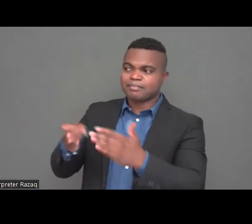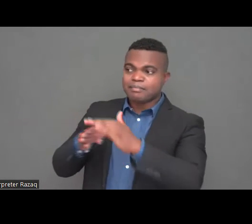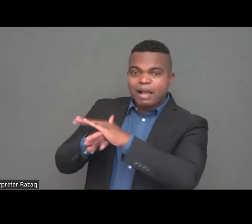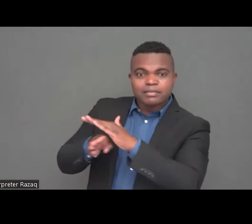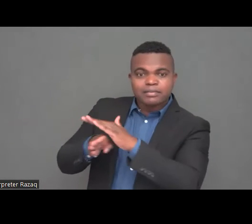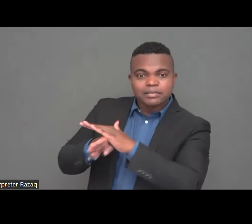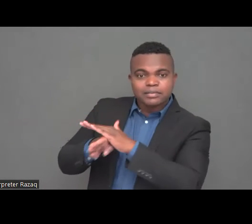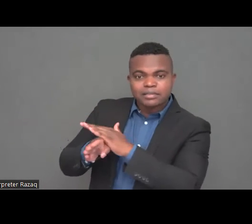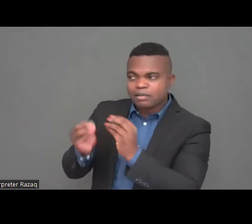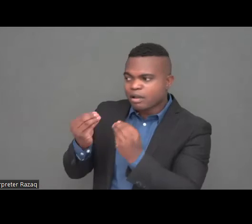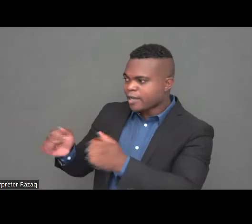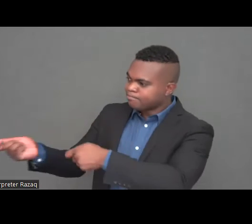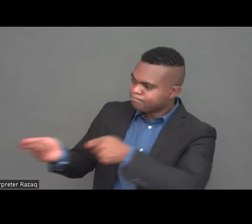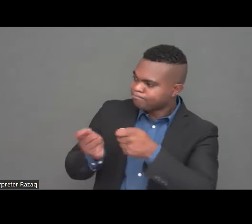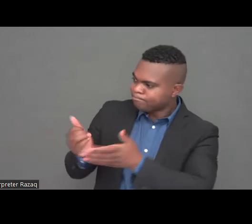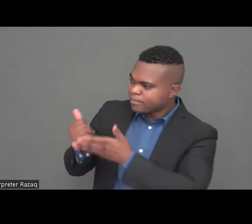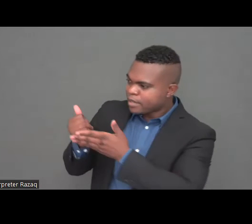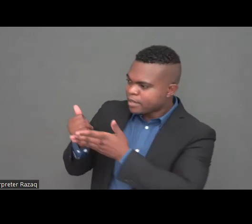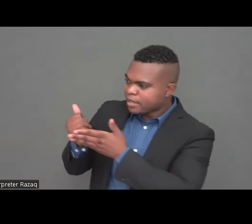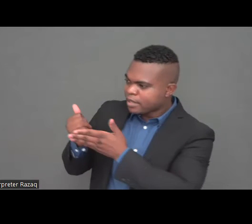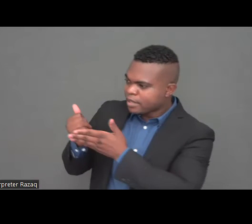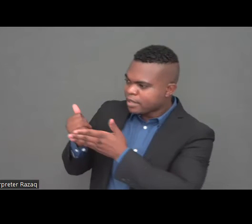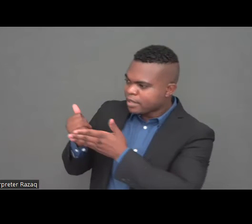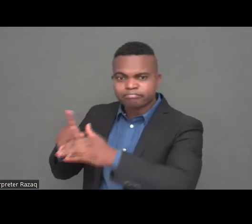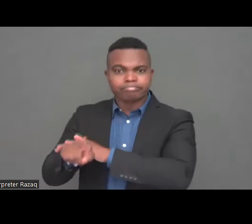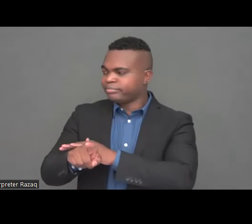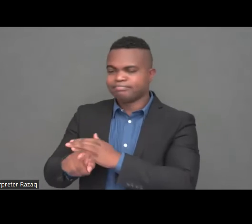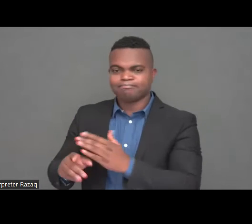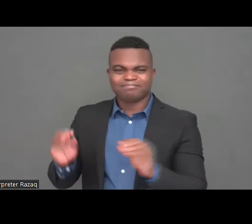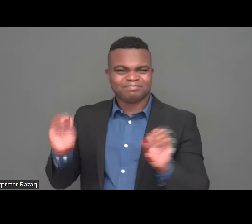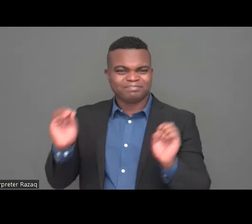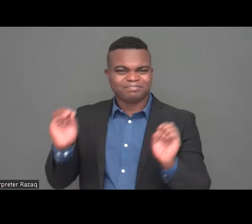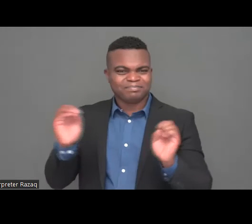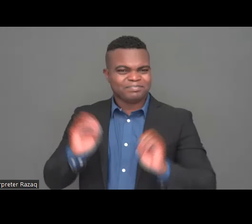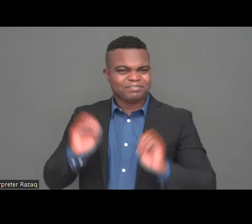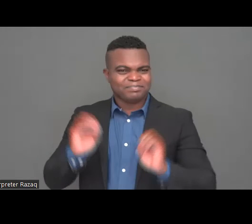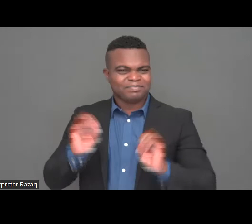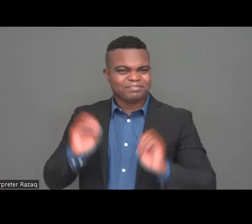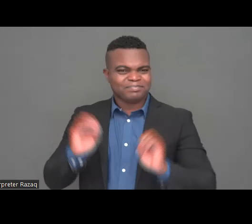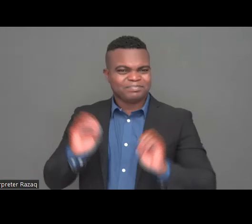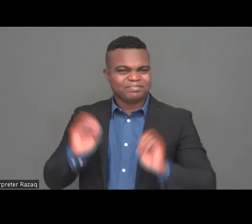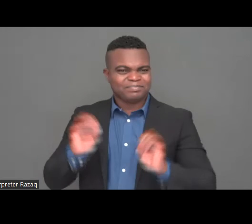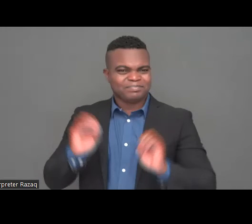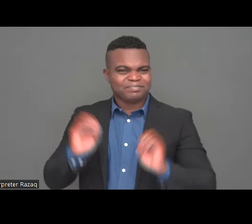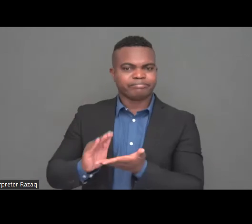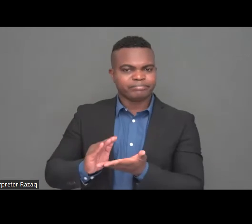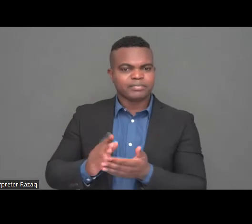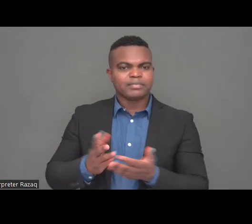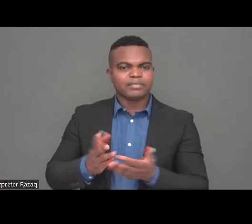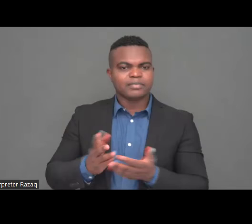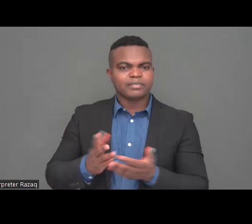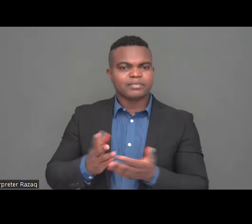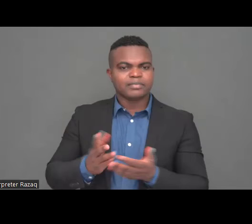shelter. There and girls with disabilities are